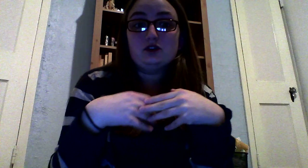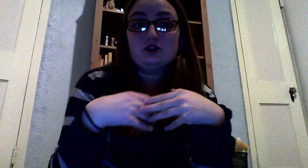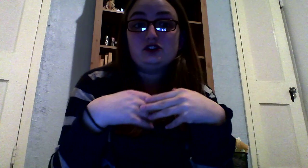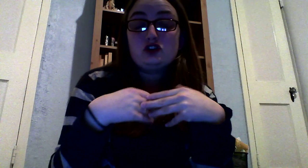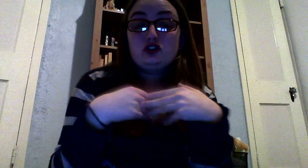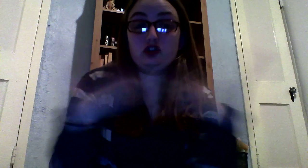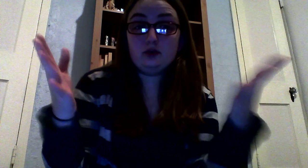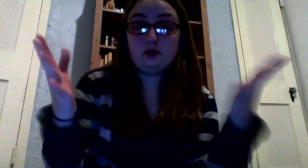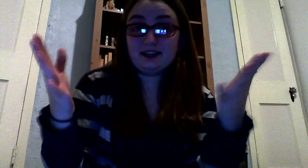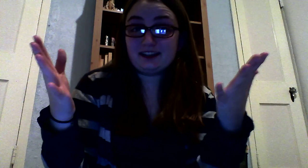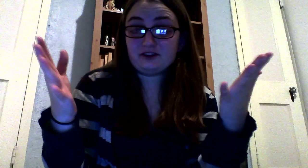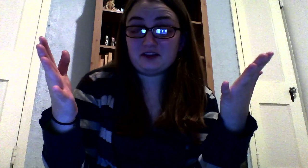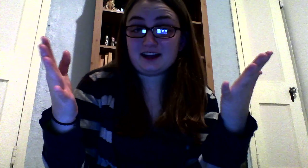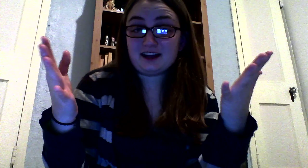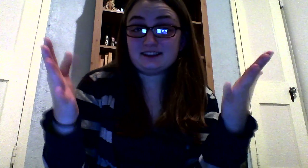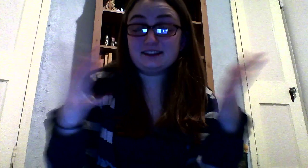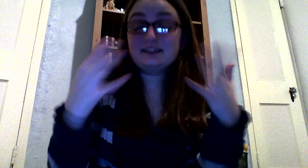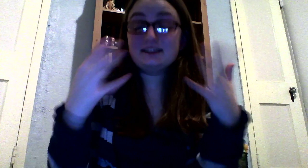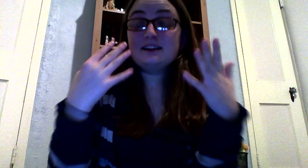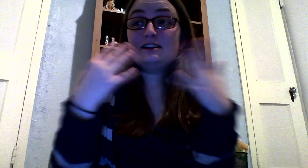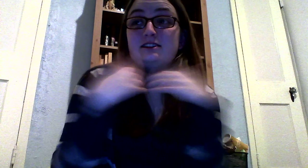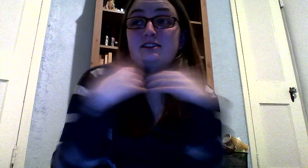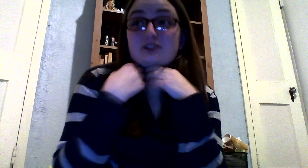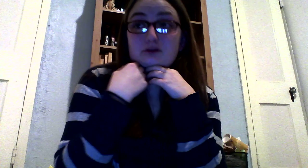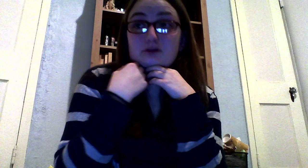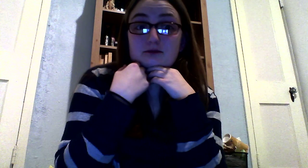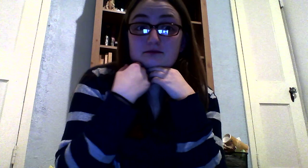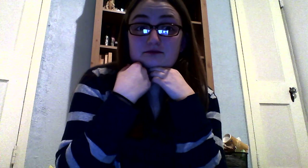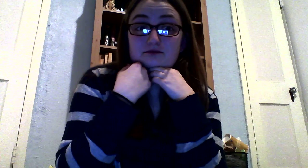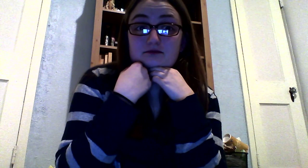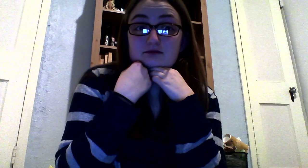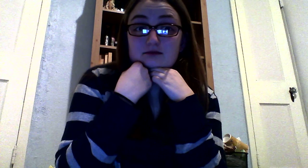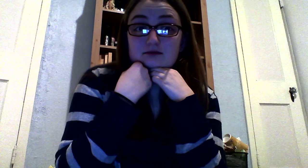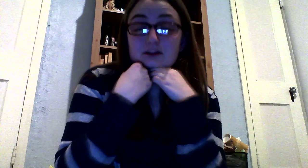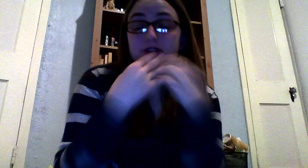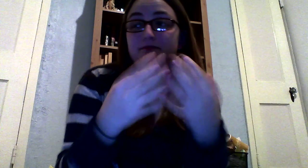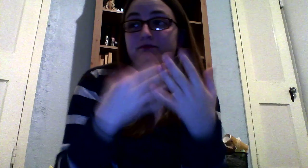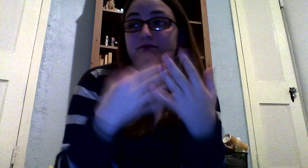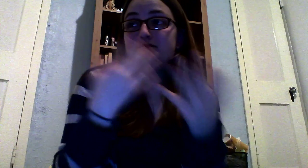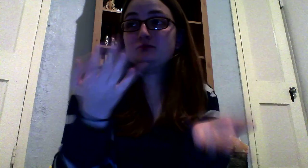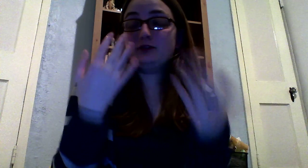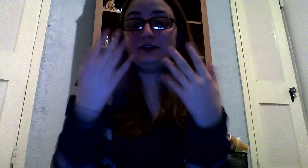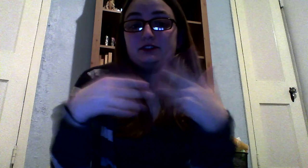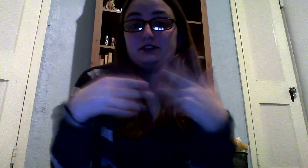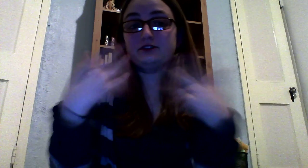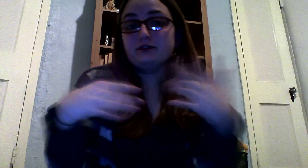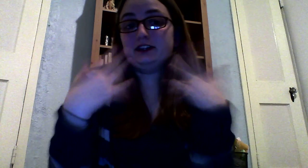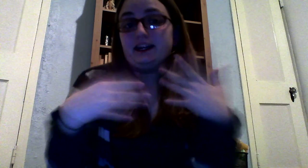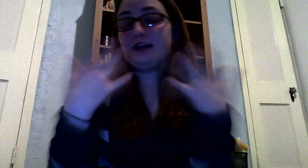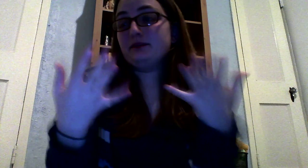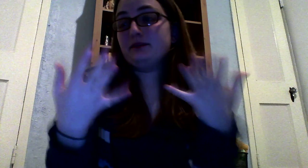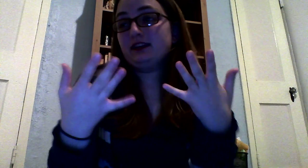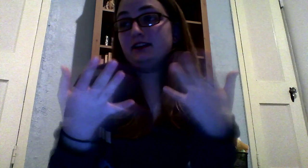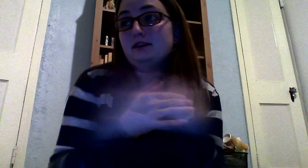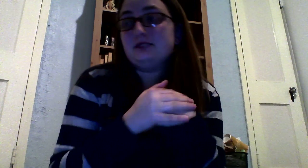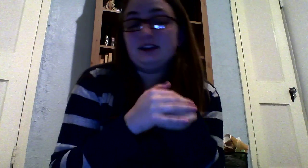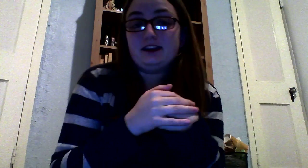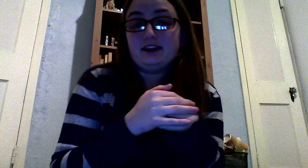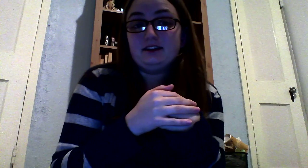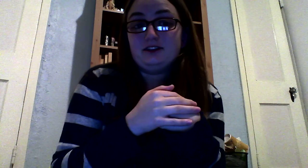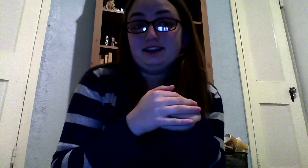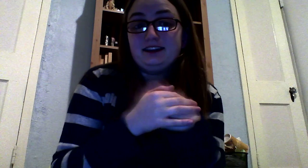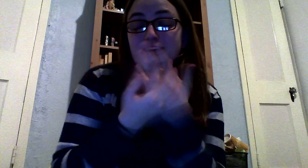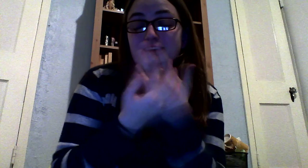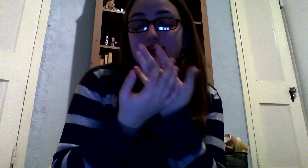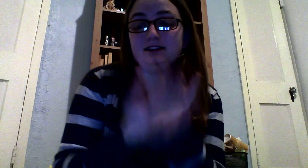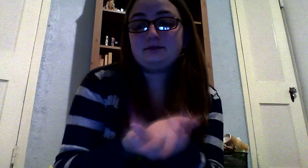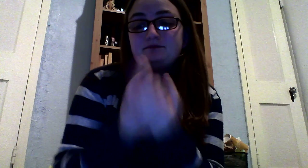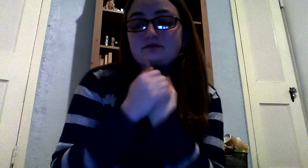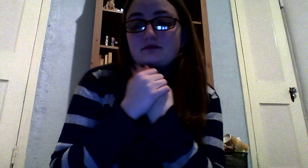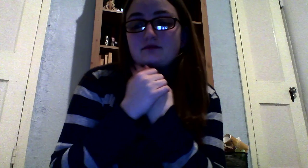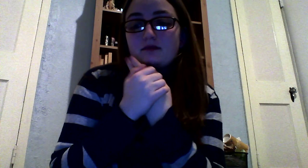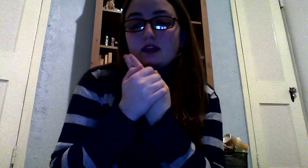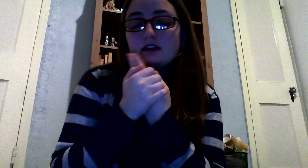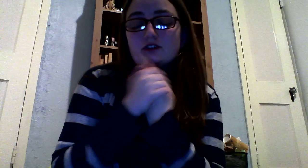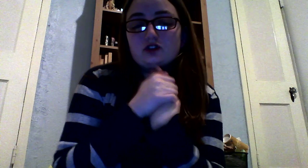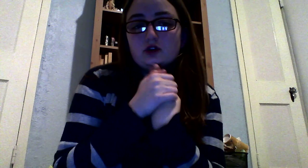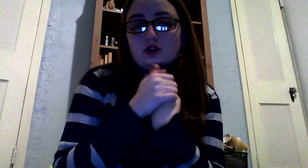was two weeks left of classes, so the professors are really amping it up to get it all in. So,